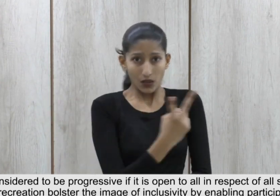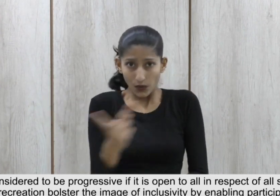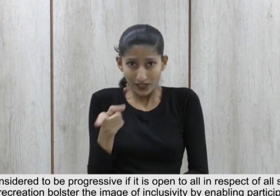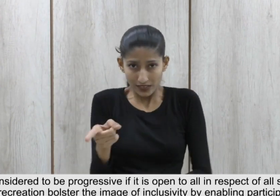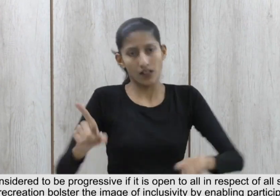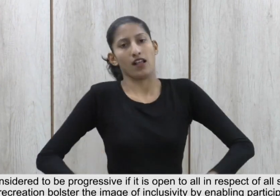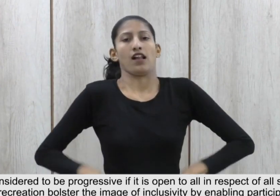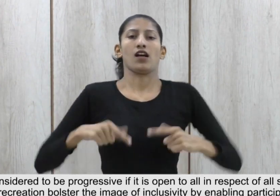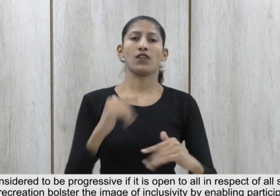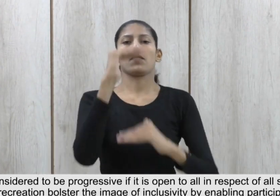Culture and recreation